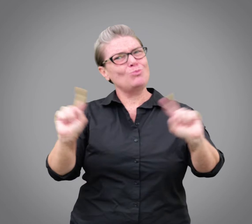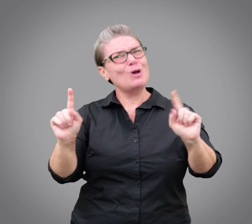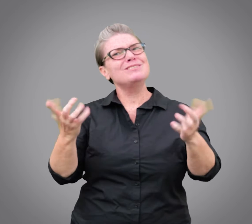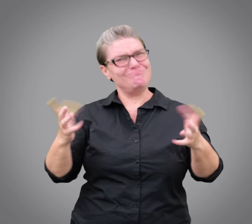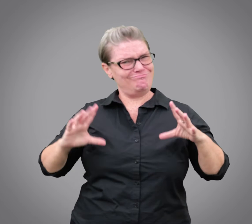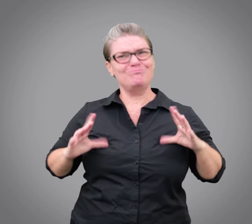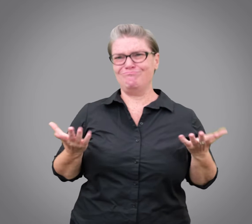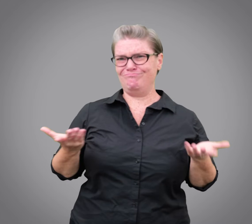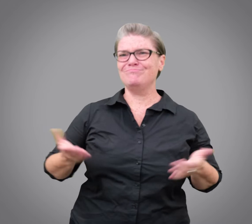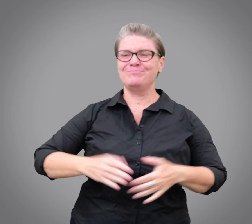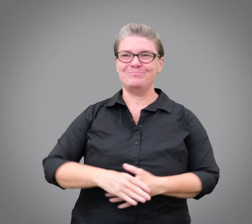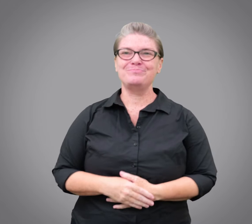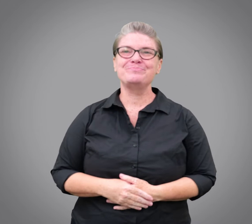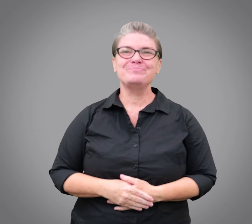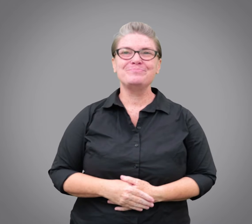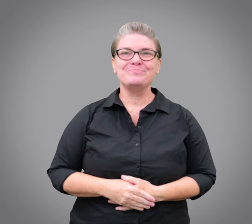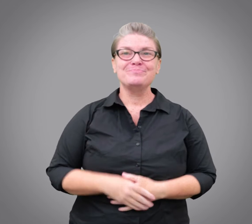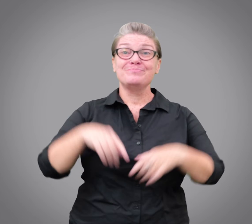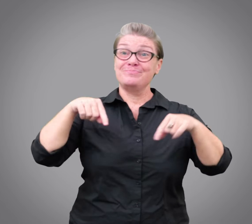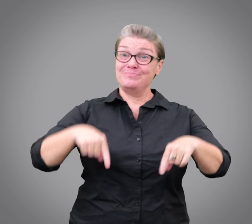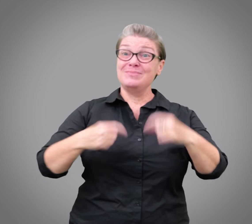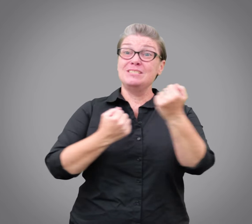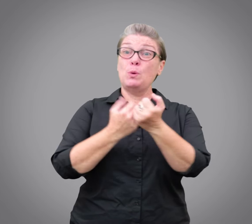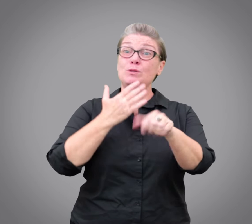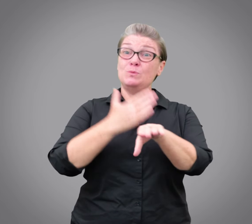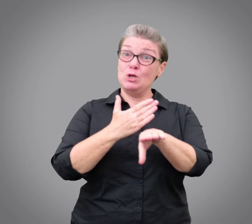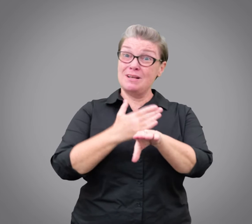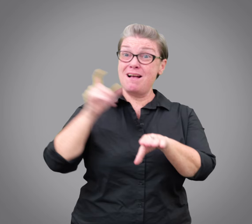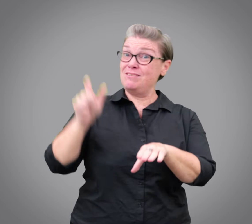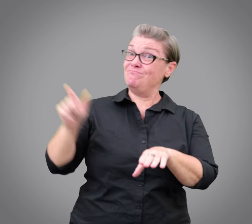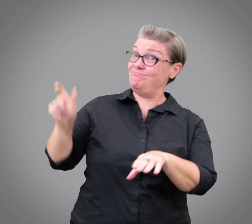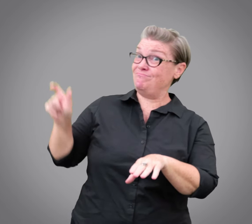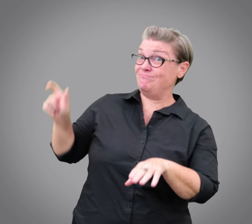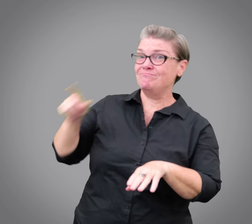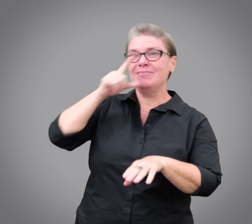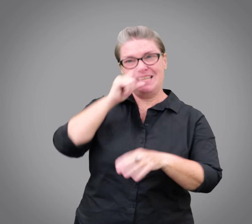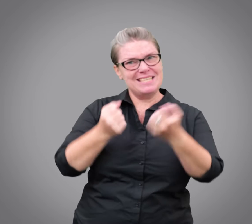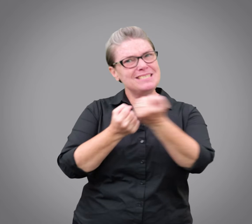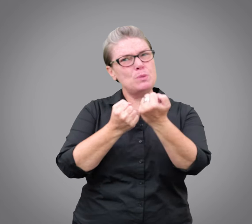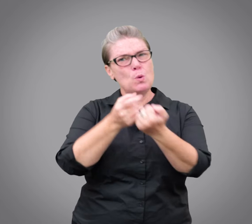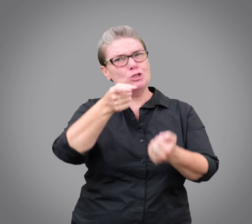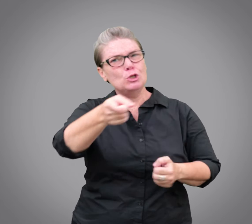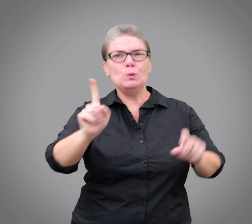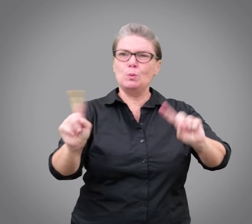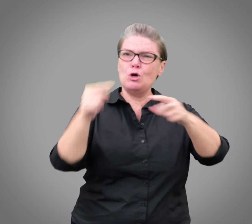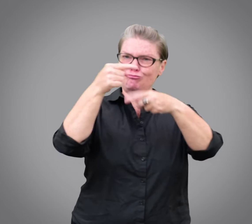of deaf culture and community. Our support workers can assist you in various ways.